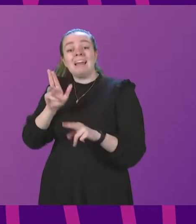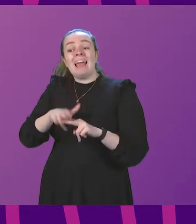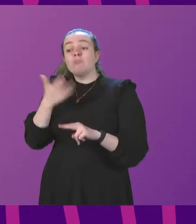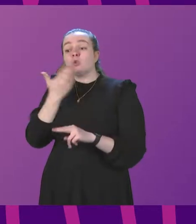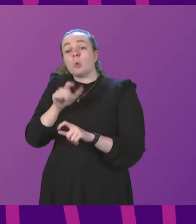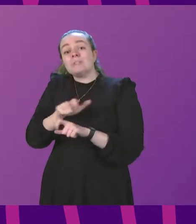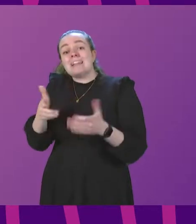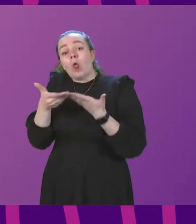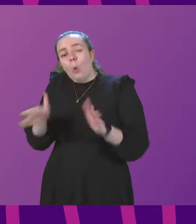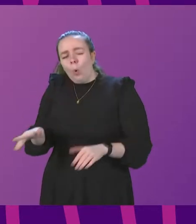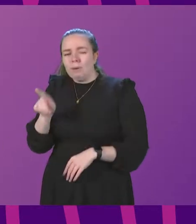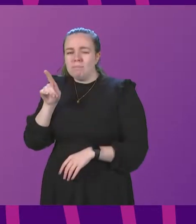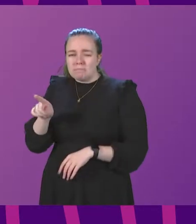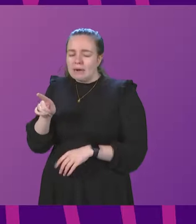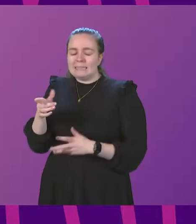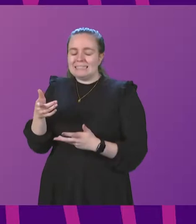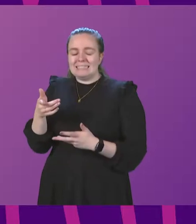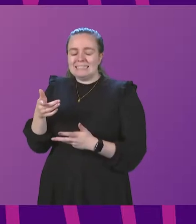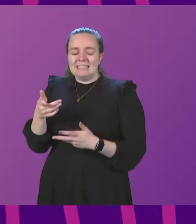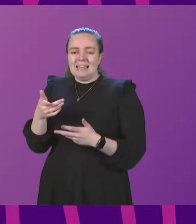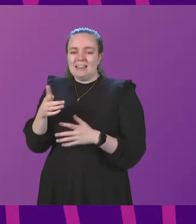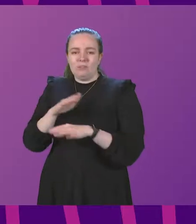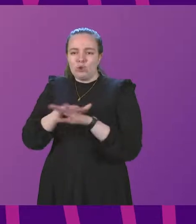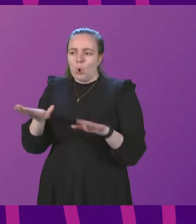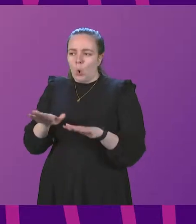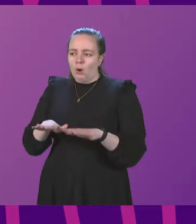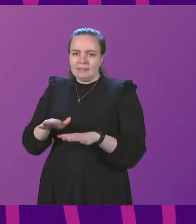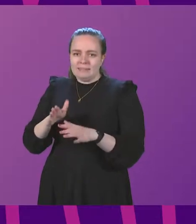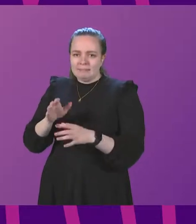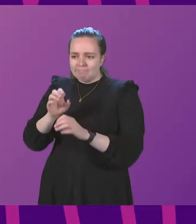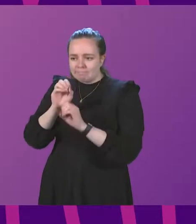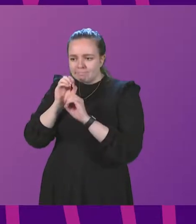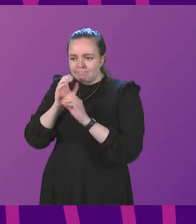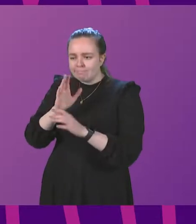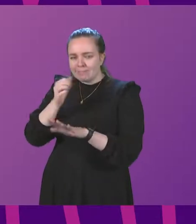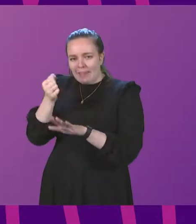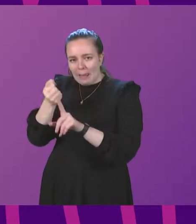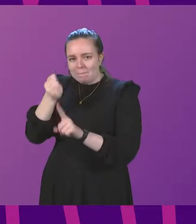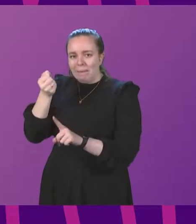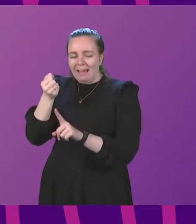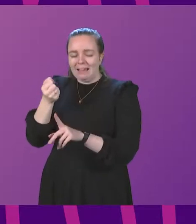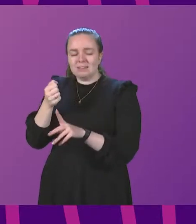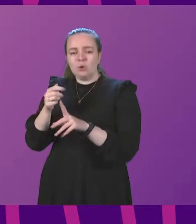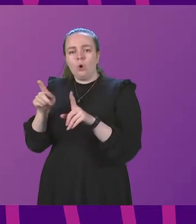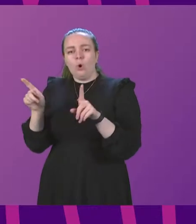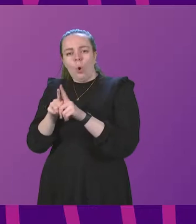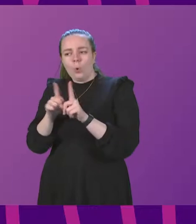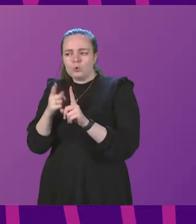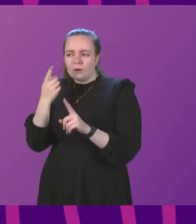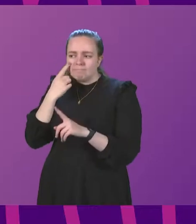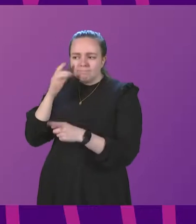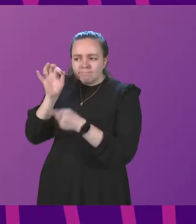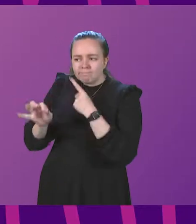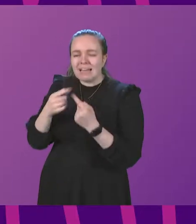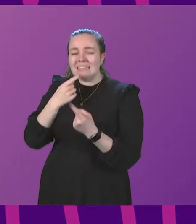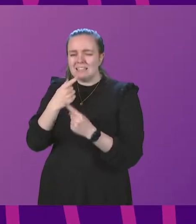open, they have been cognisant of that direct feedback about the impact as well as just looking specifically at the